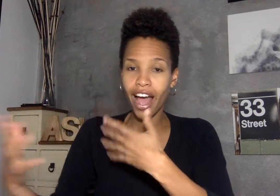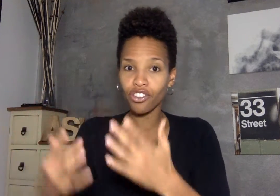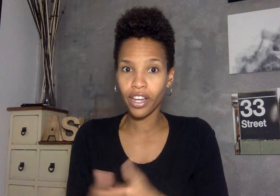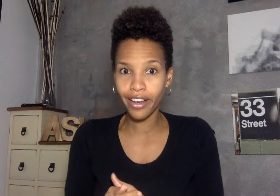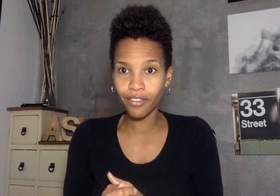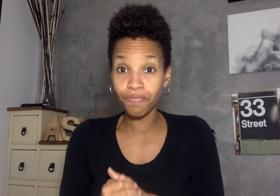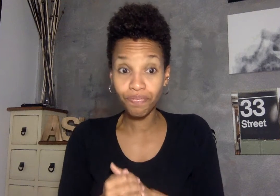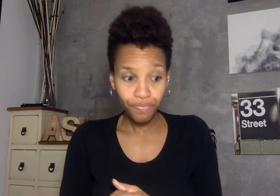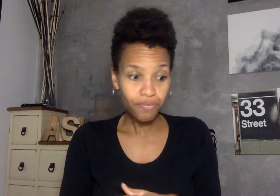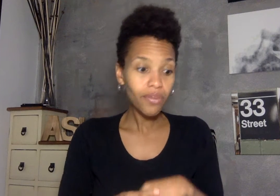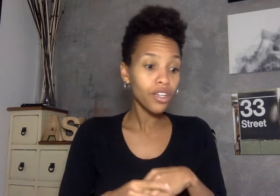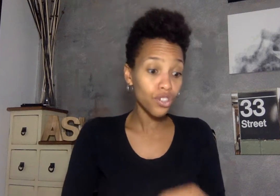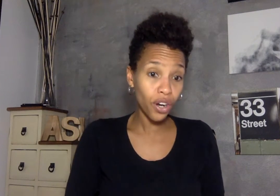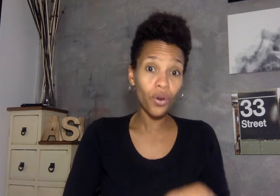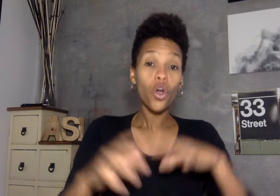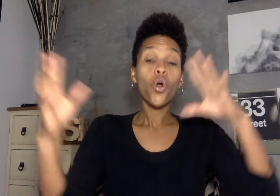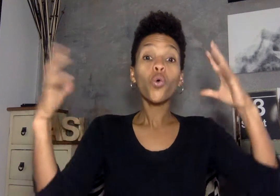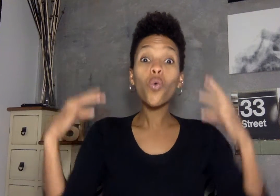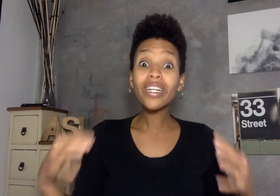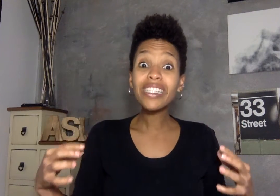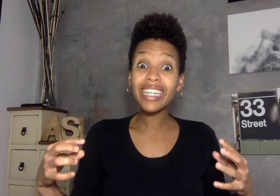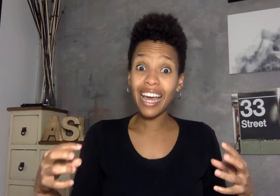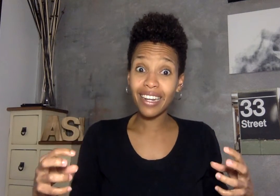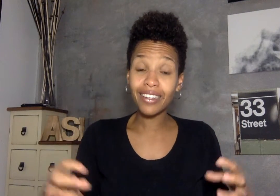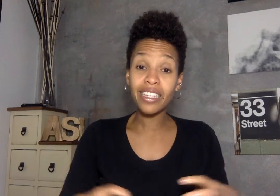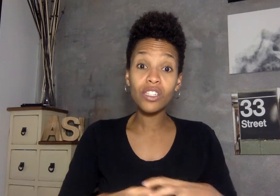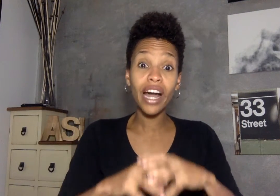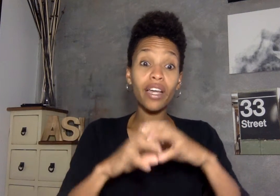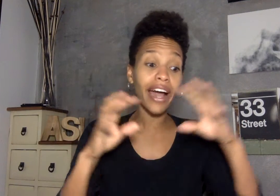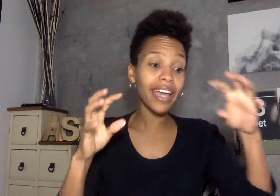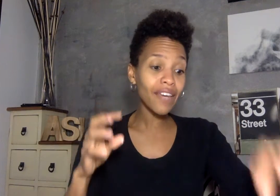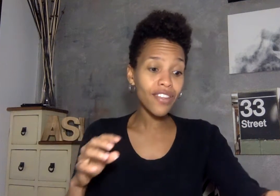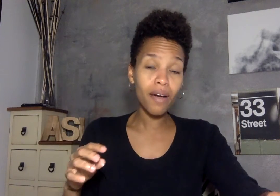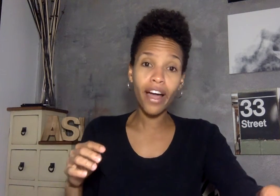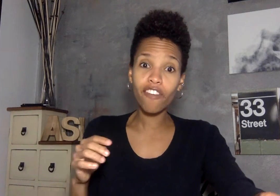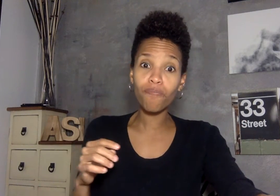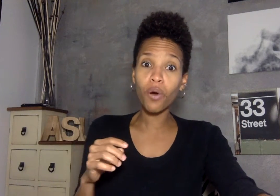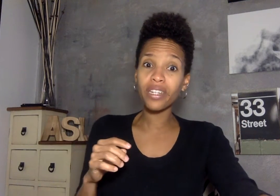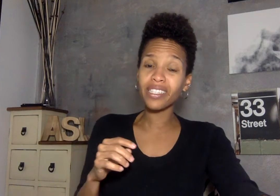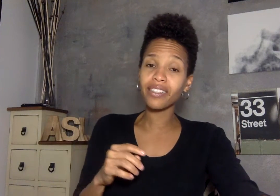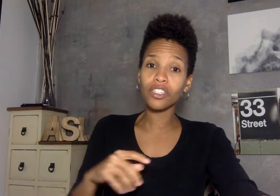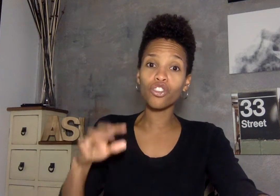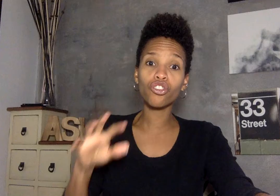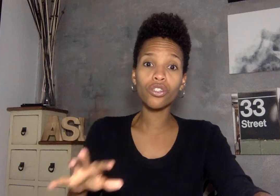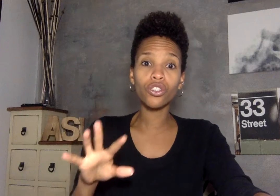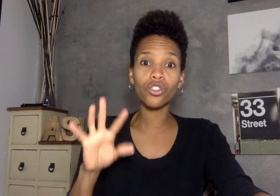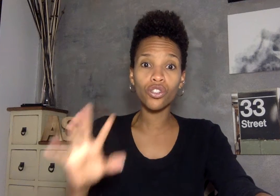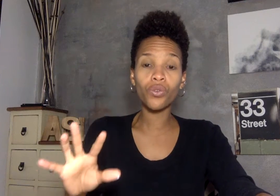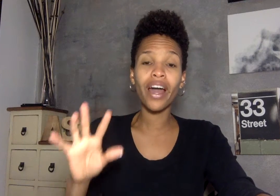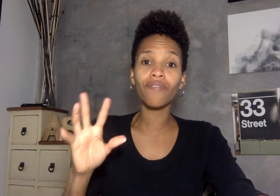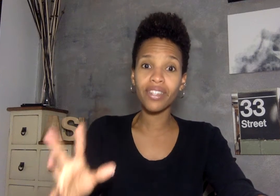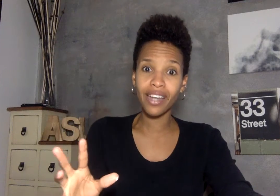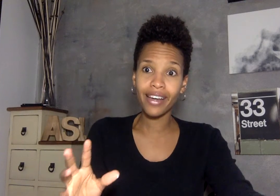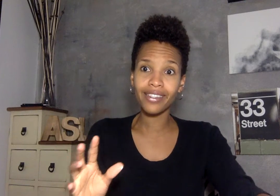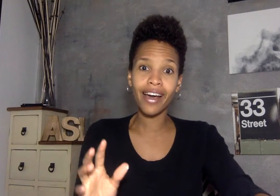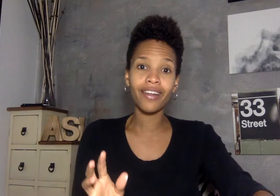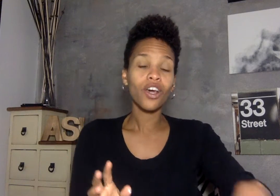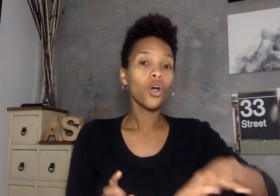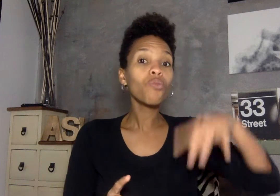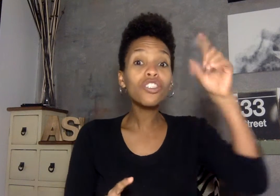hashing it out so once again this is i i gave you that kind of bonus sentence just to emphasize that we